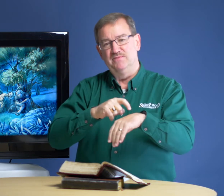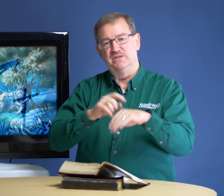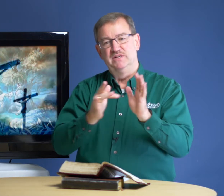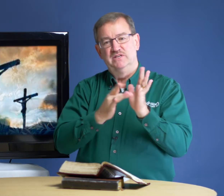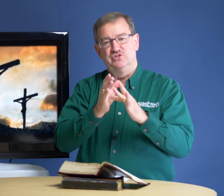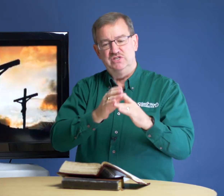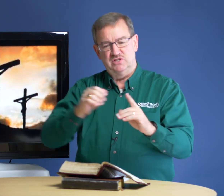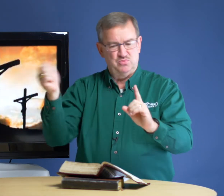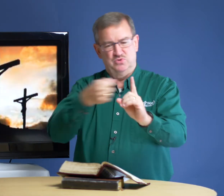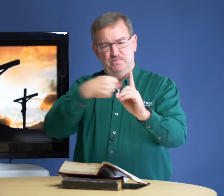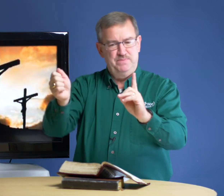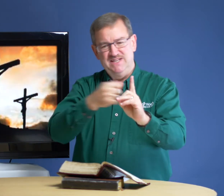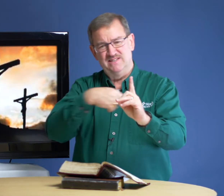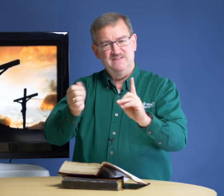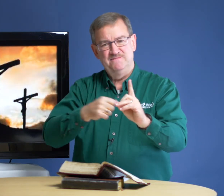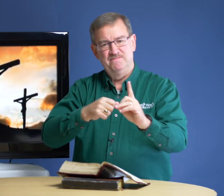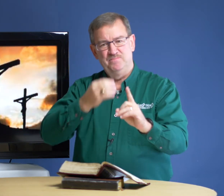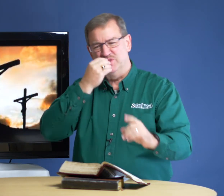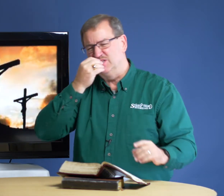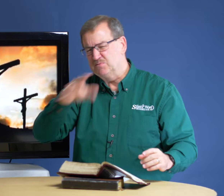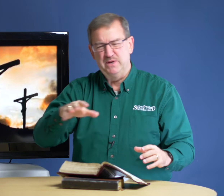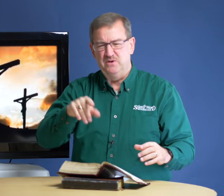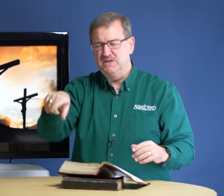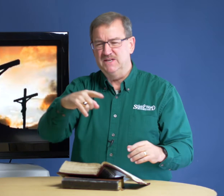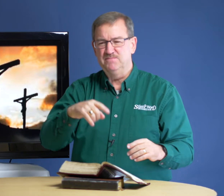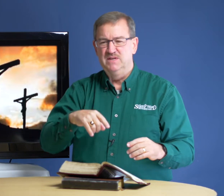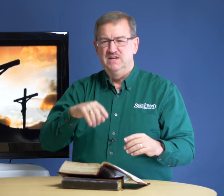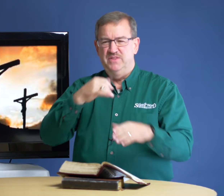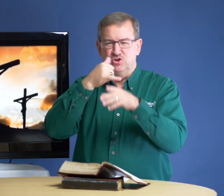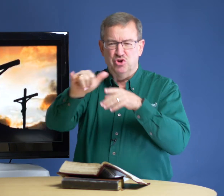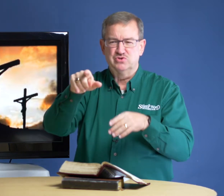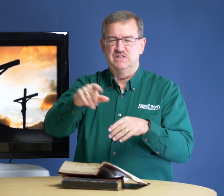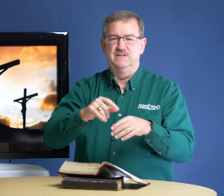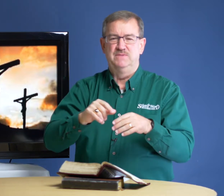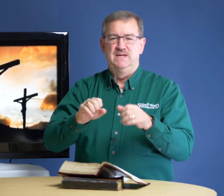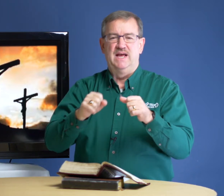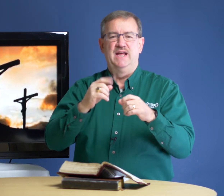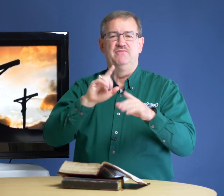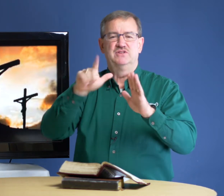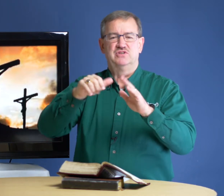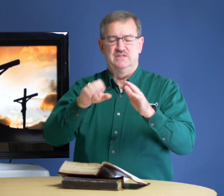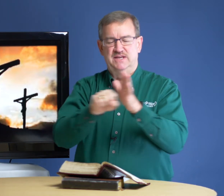that Jesus was beaten. They spit on him. They cursed him. And eventually, they